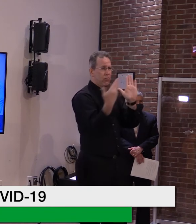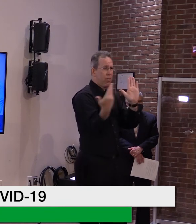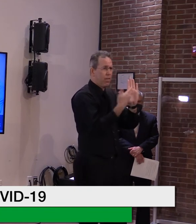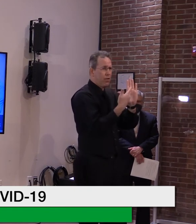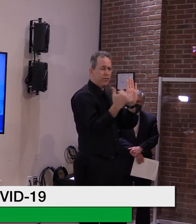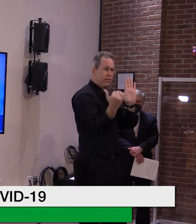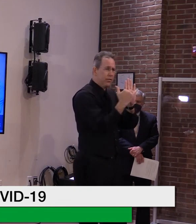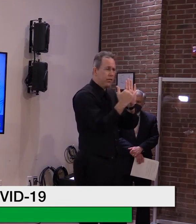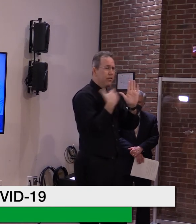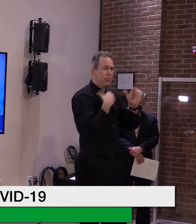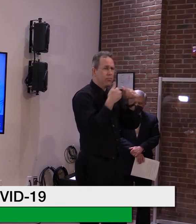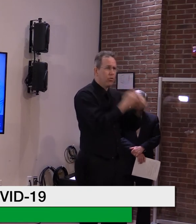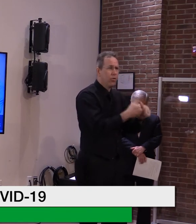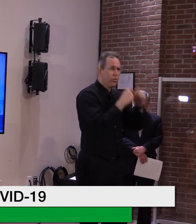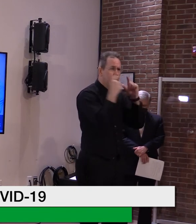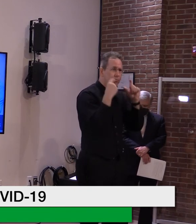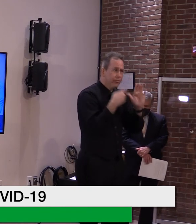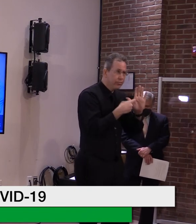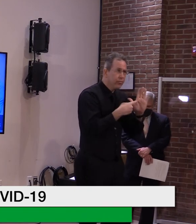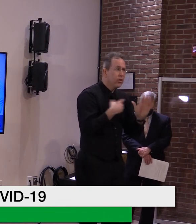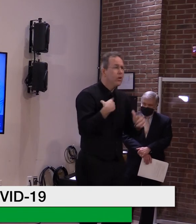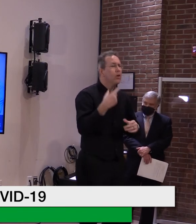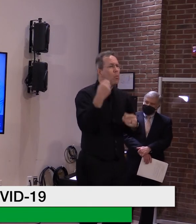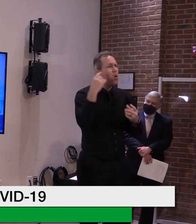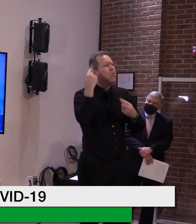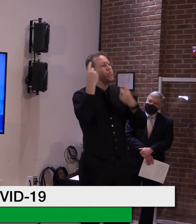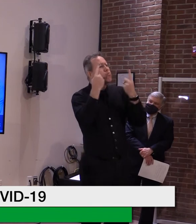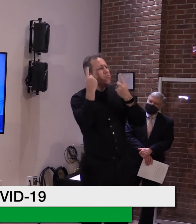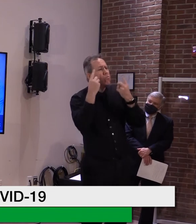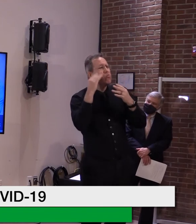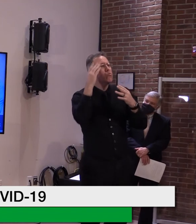we'll we'll contemplate as we move forward.